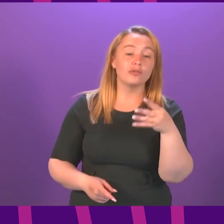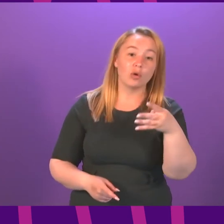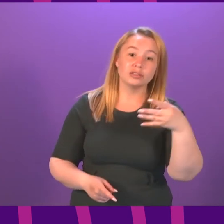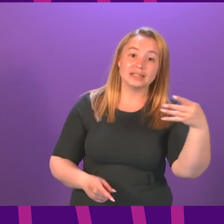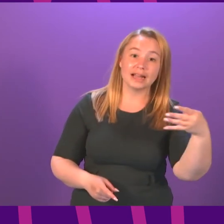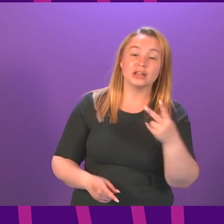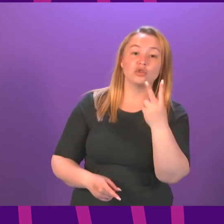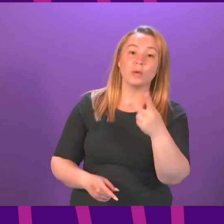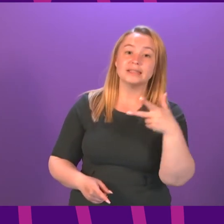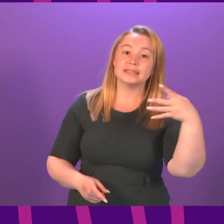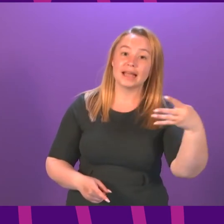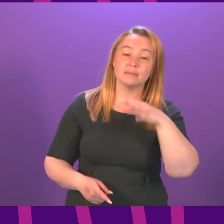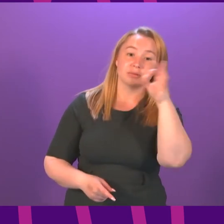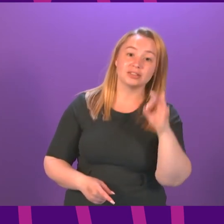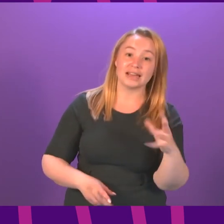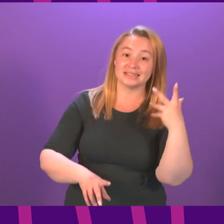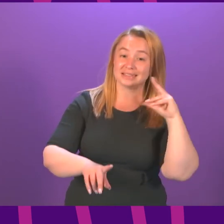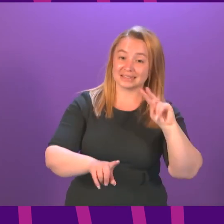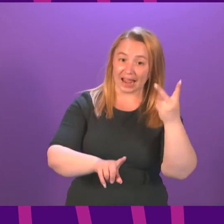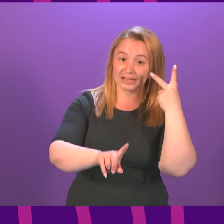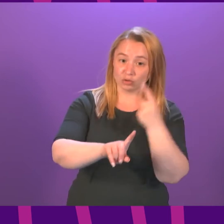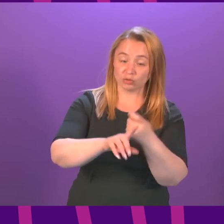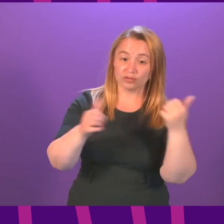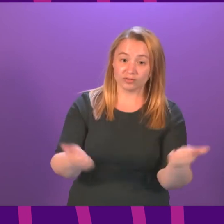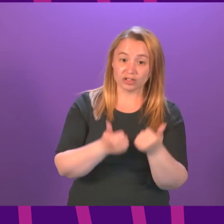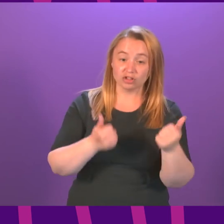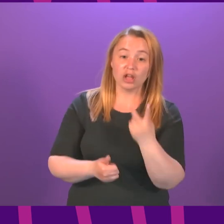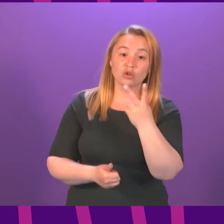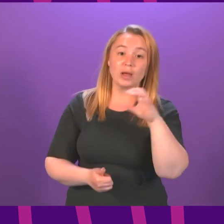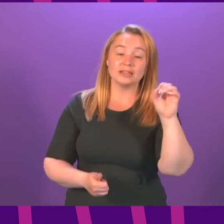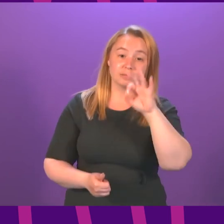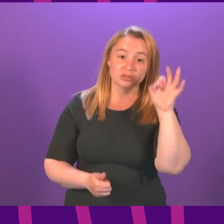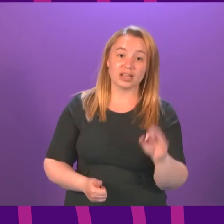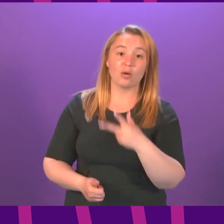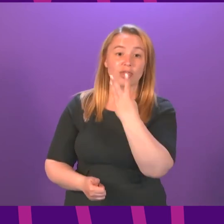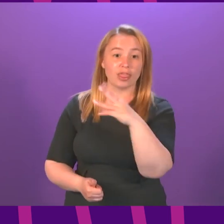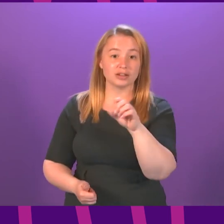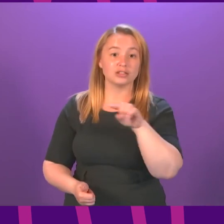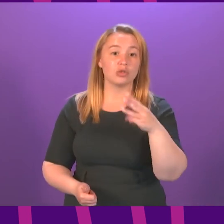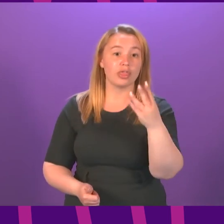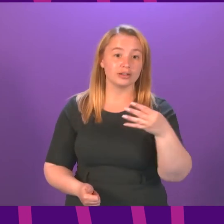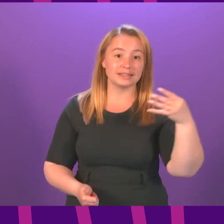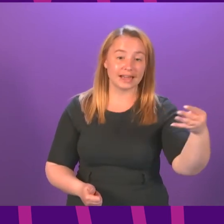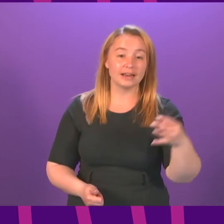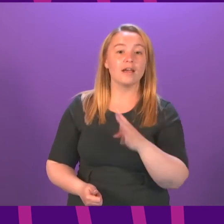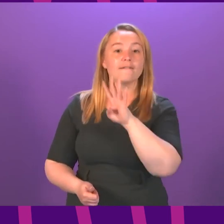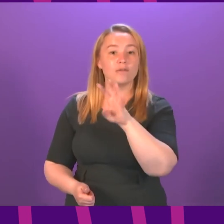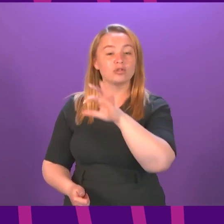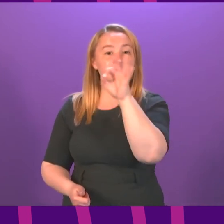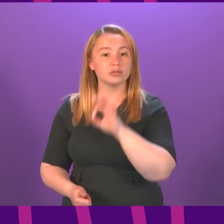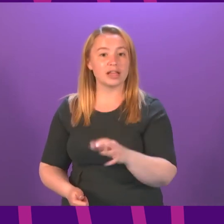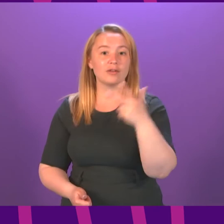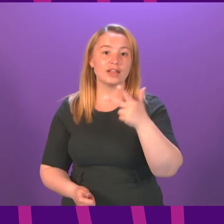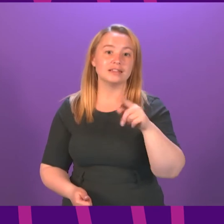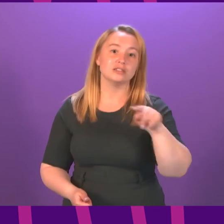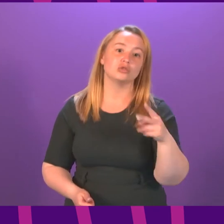29% have had the second dose 20% of 30 to 39 year olds and 14% of 18 to 29 year